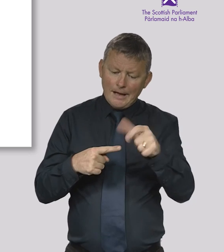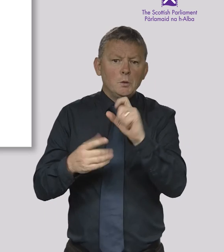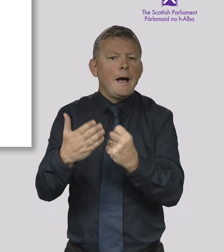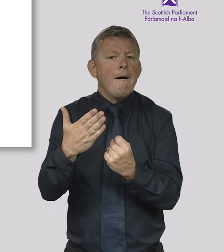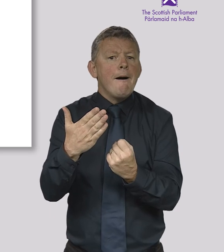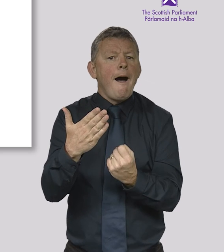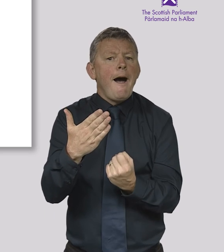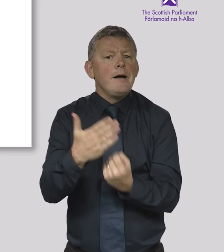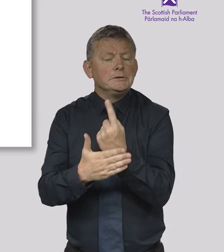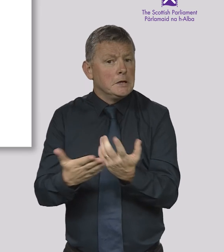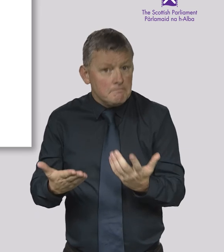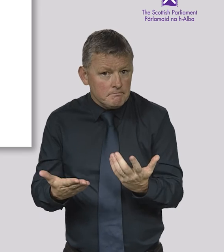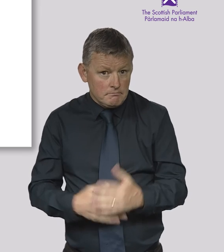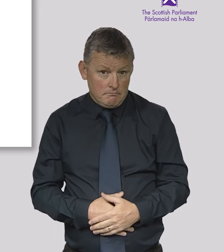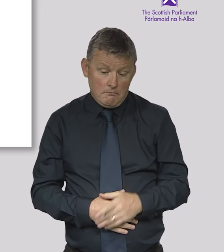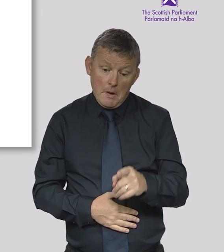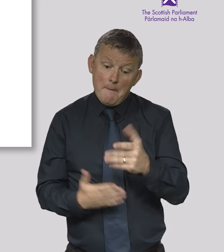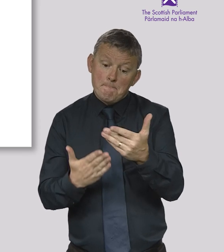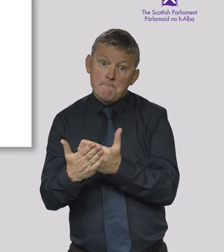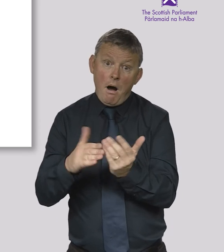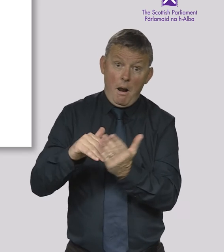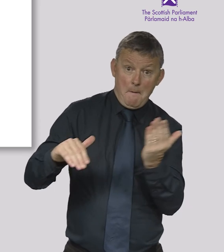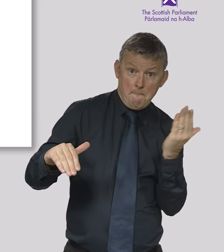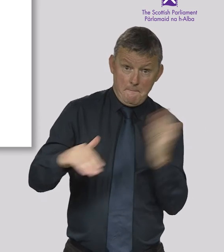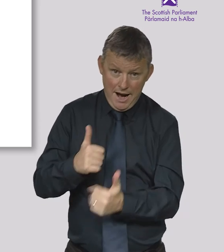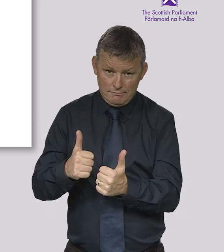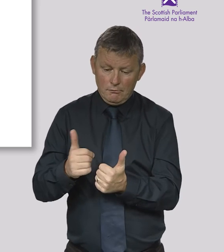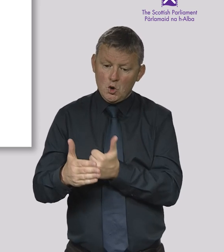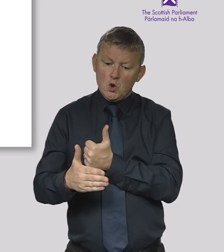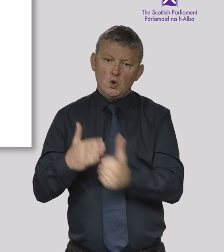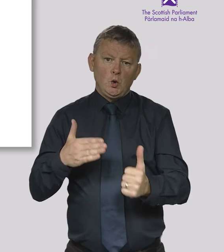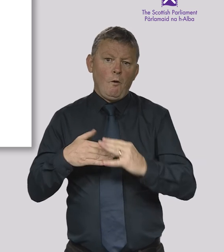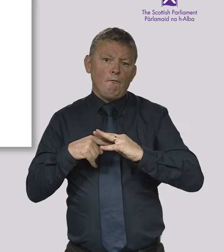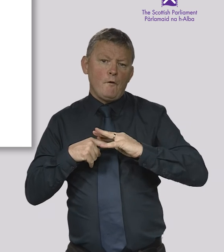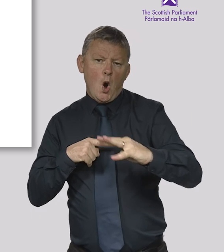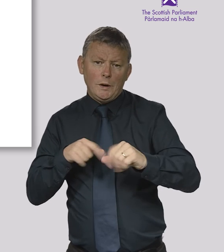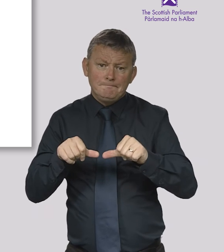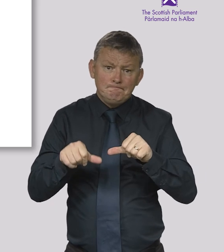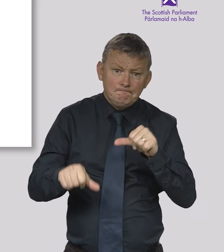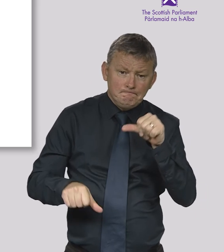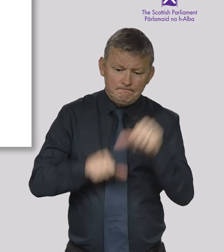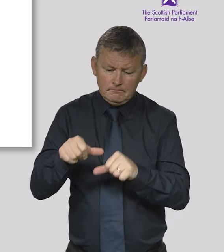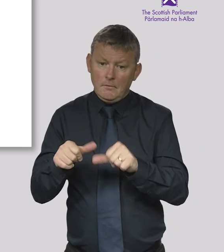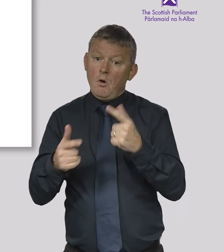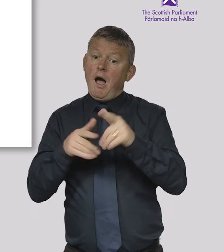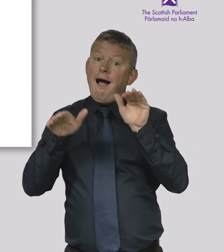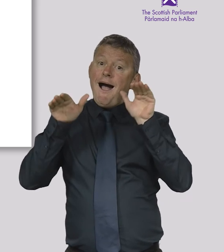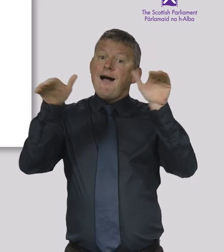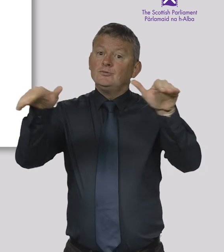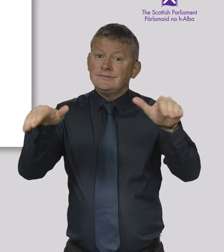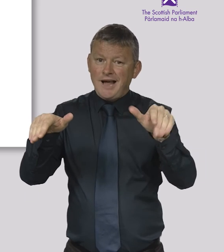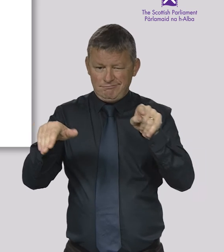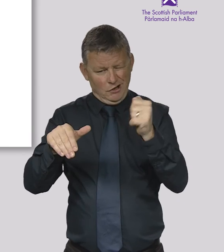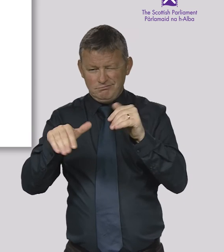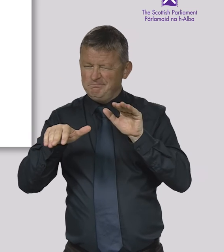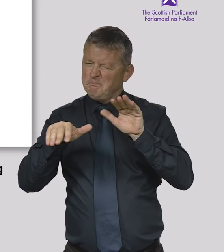What happens next? After a Bill has been passed, there is normally a four-week period during which it